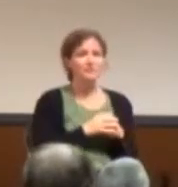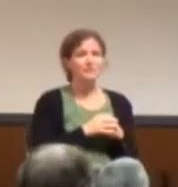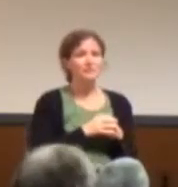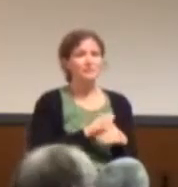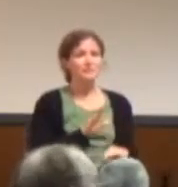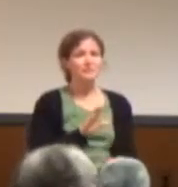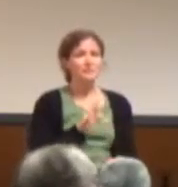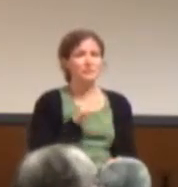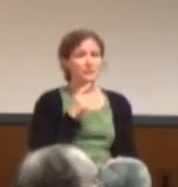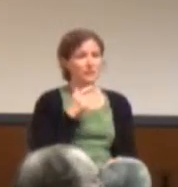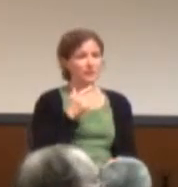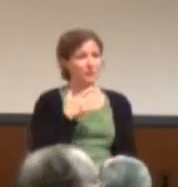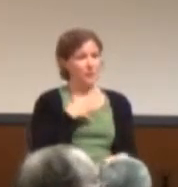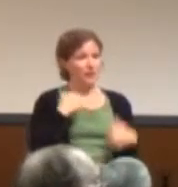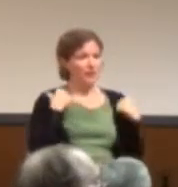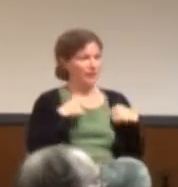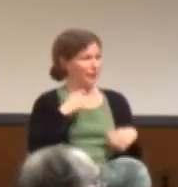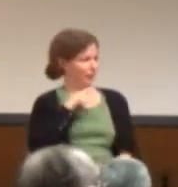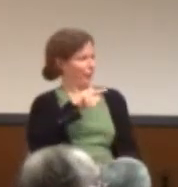Okay, I want to do a third question.